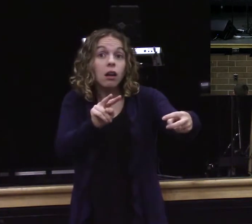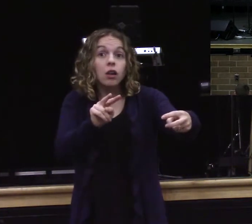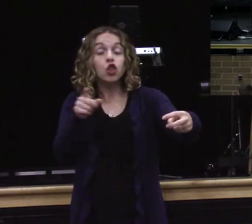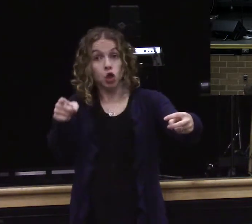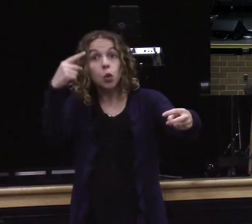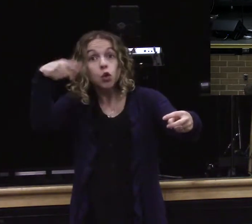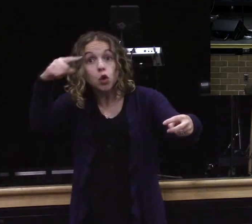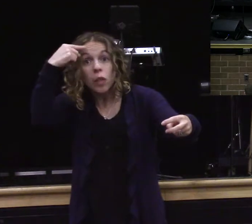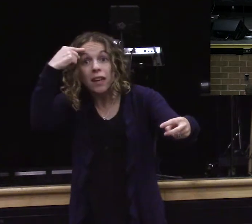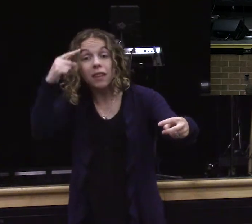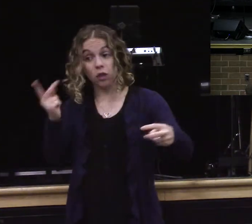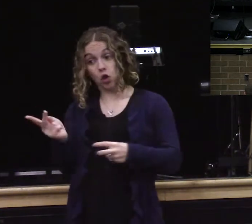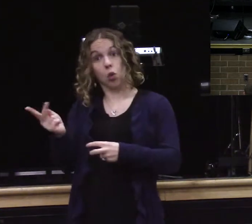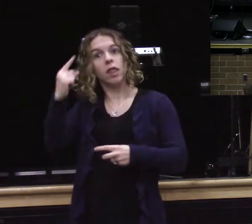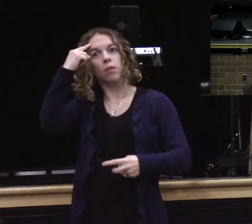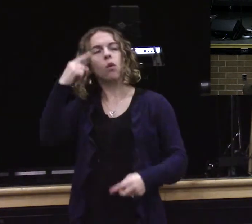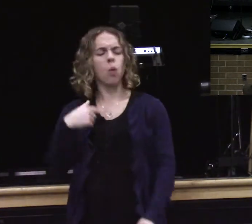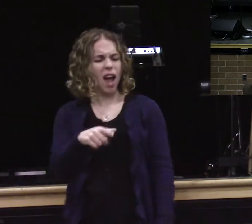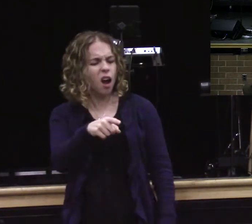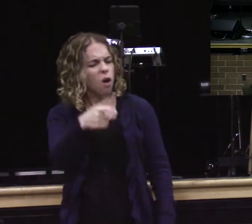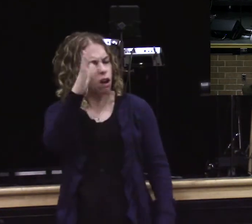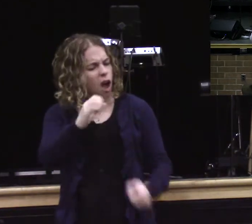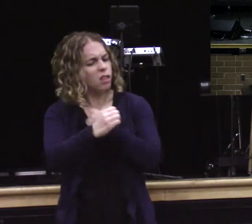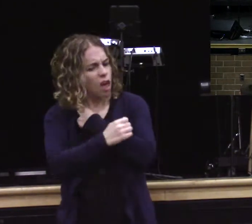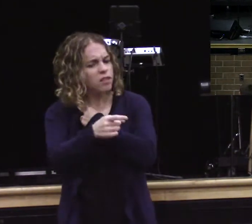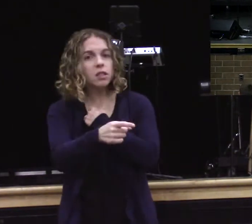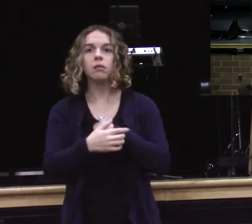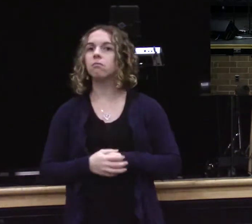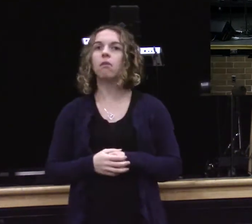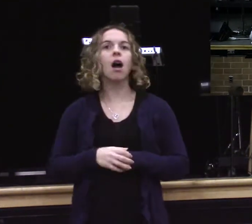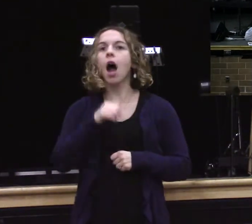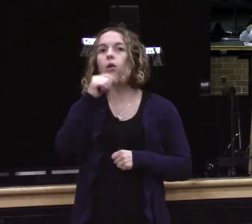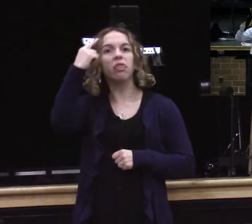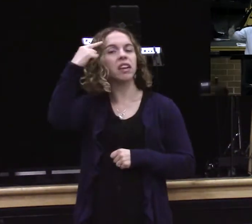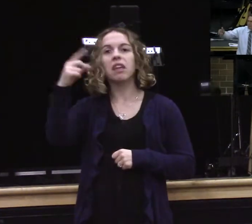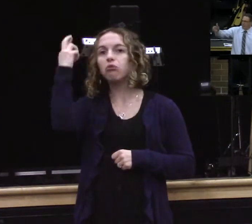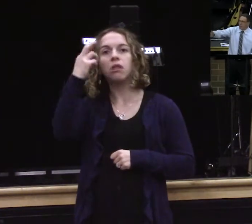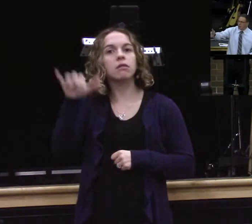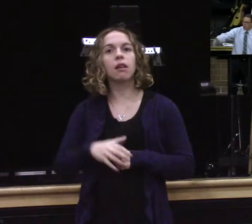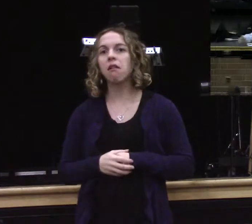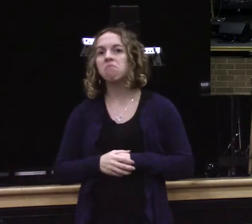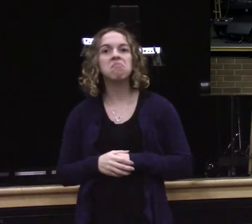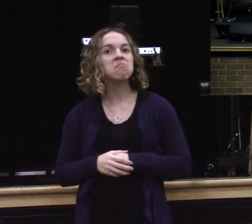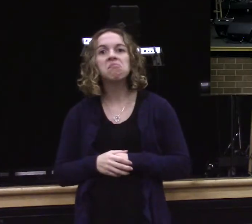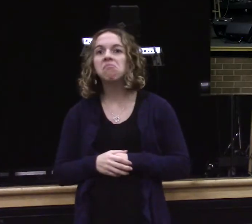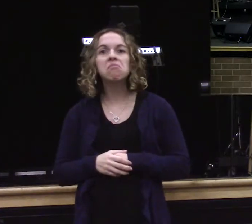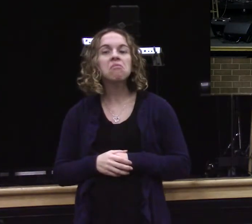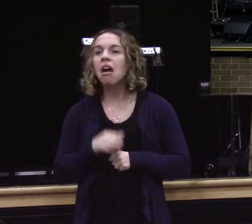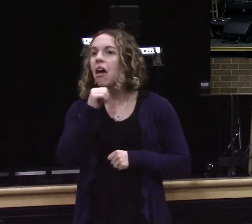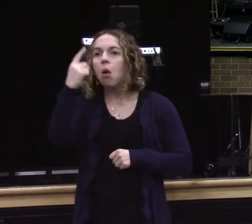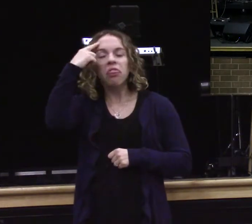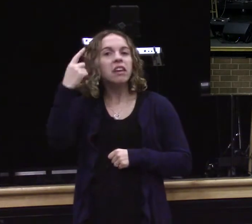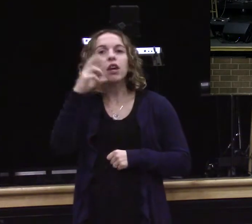loves that person. I don't think they had it in their heart that any love that they would show that man